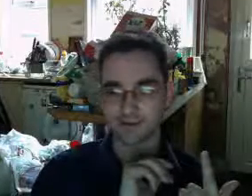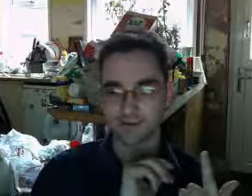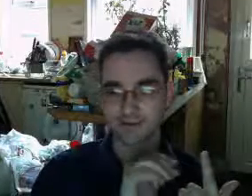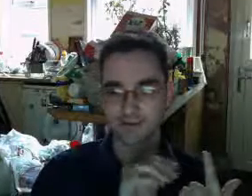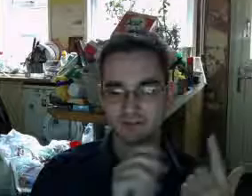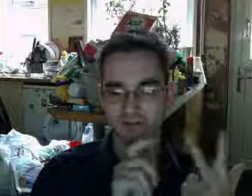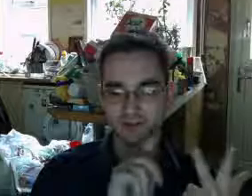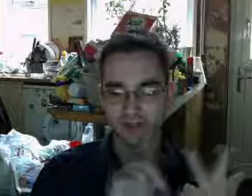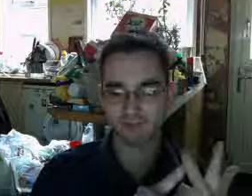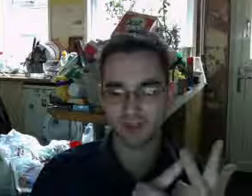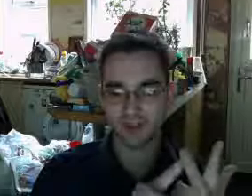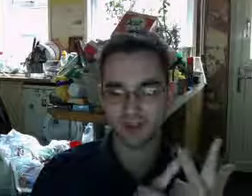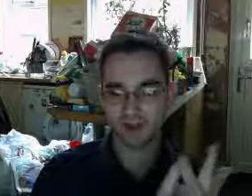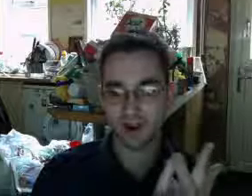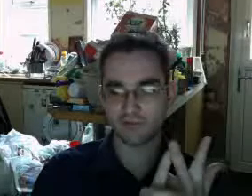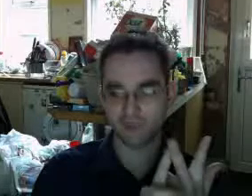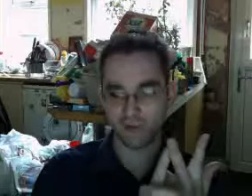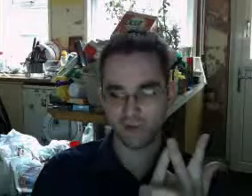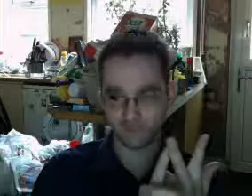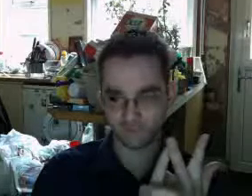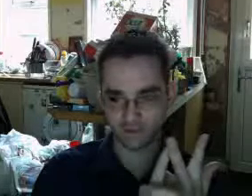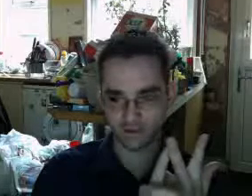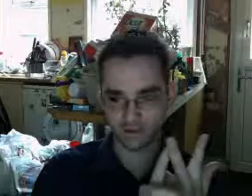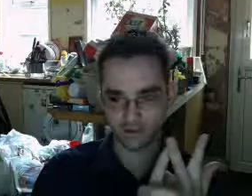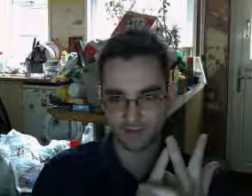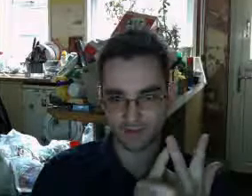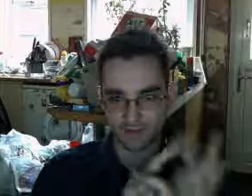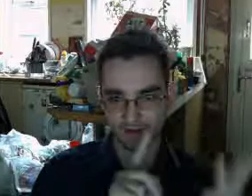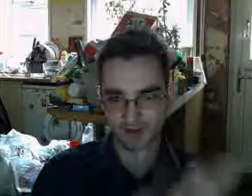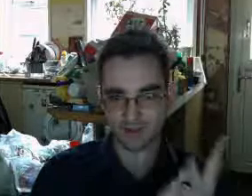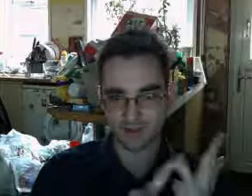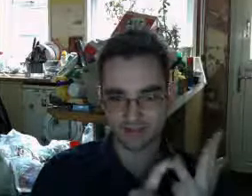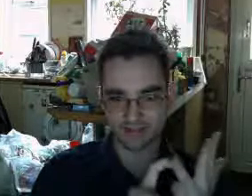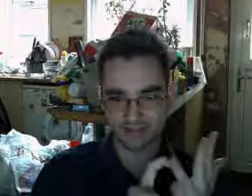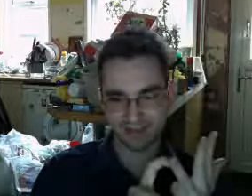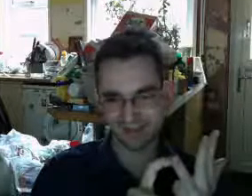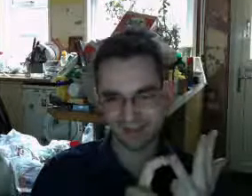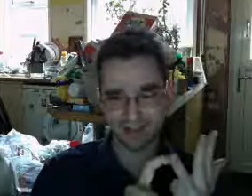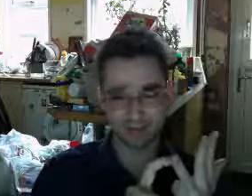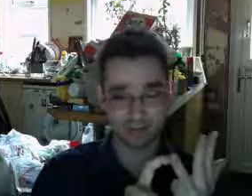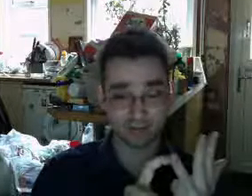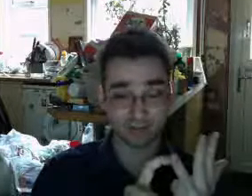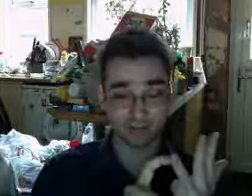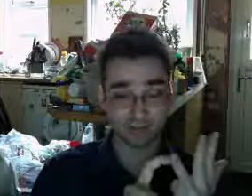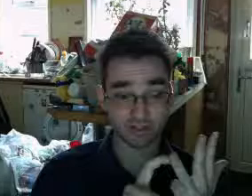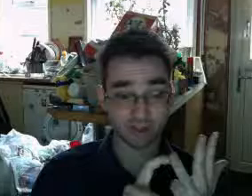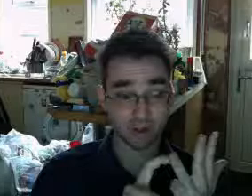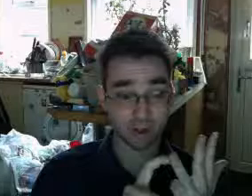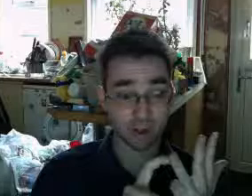There's the Na'vi one from Avatar. There's the Left 4 Dead one, which still needs work.